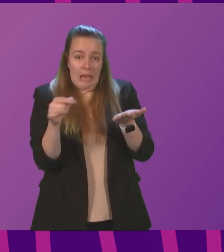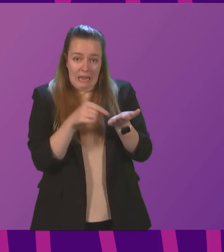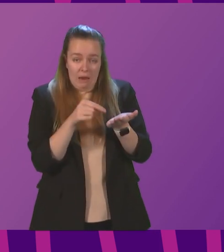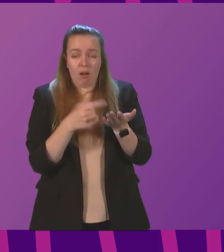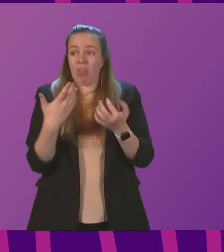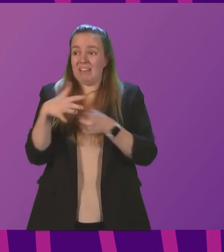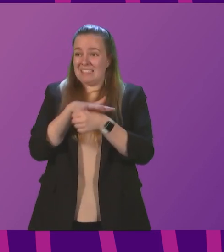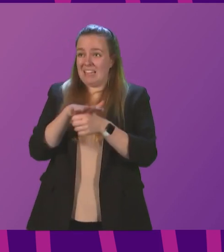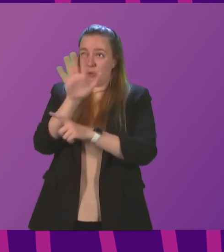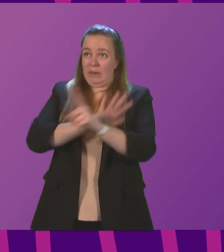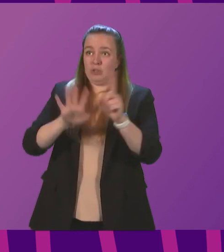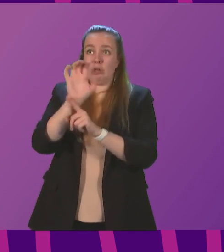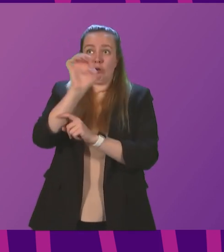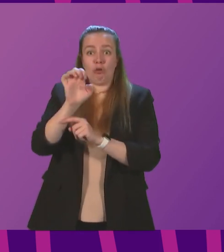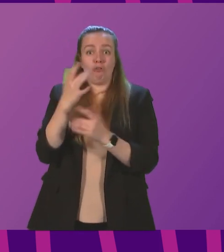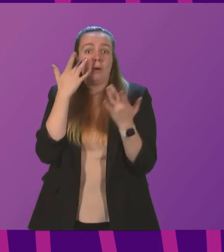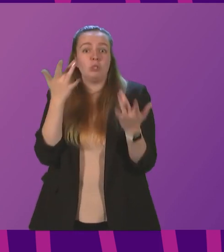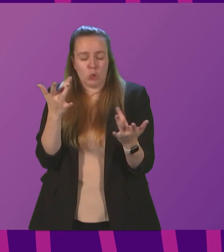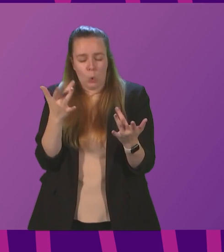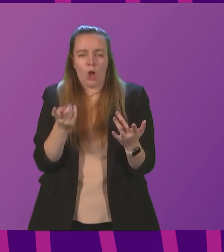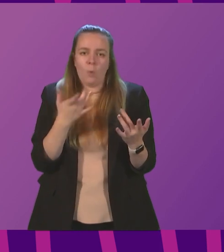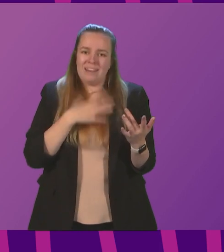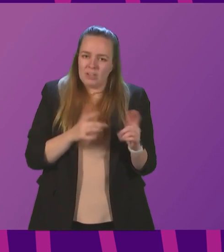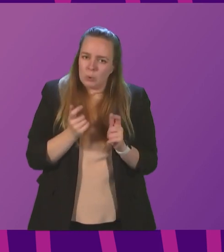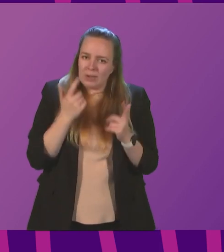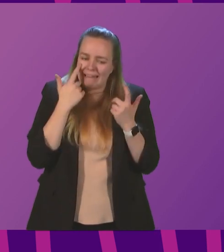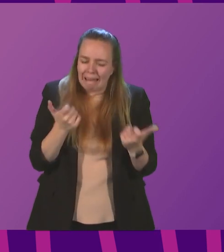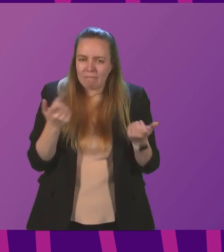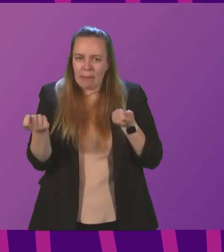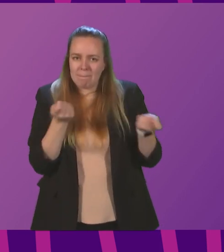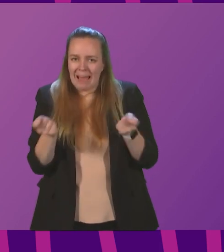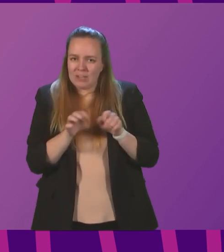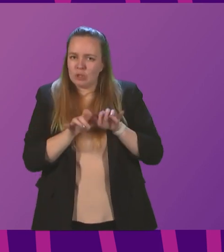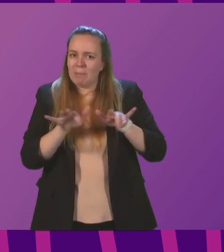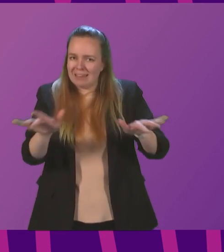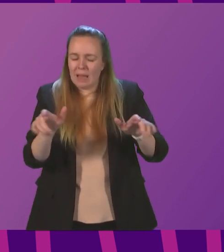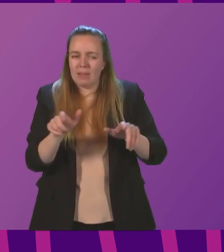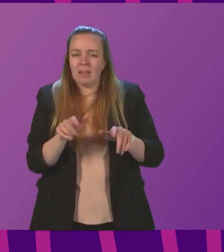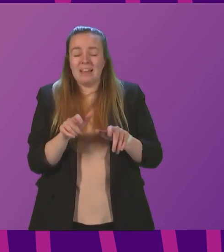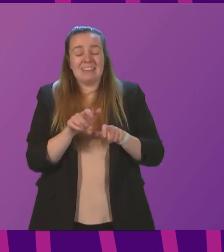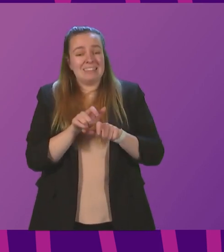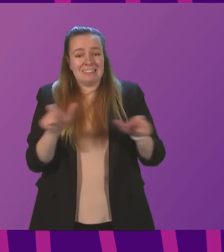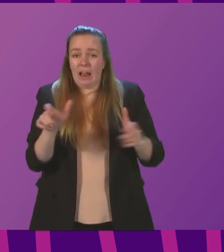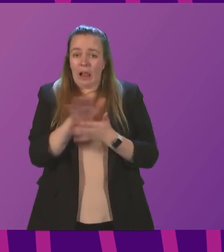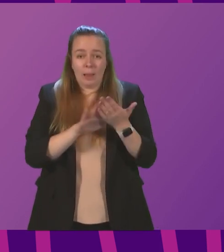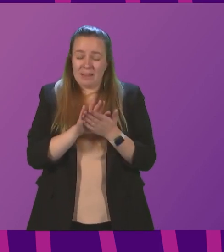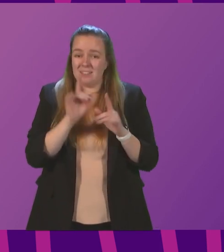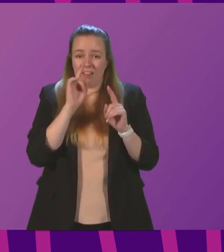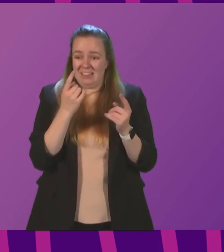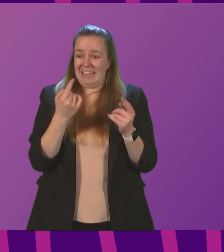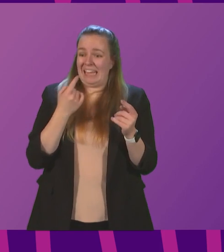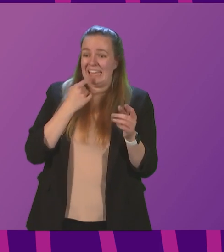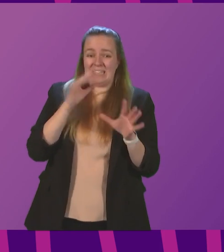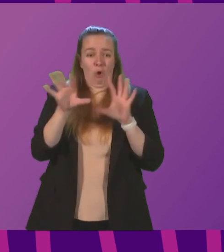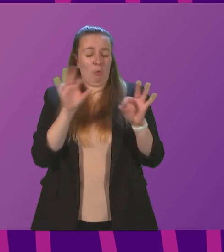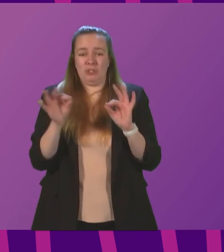situation across Europe also shows, the need to carefully manage this pandemic still deprives us of any easy options.